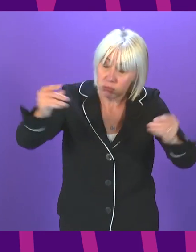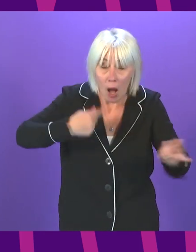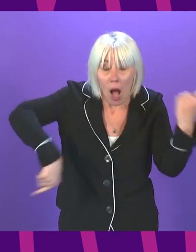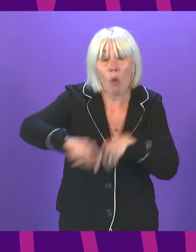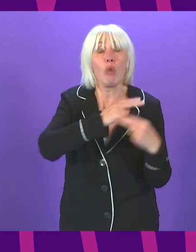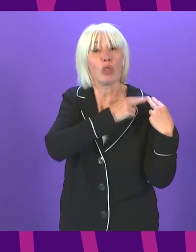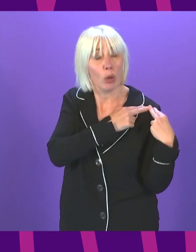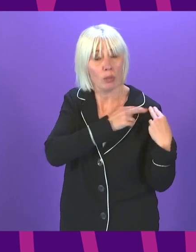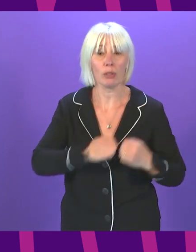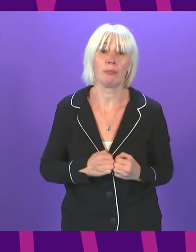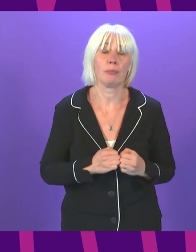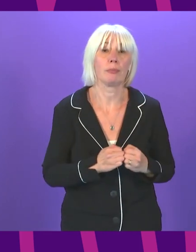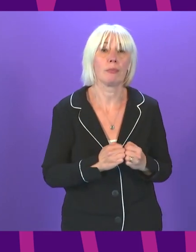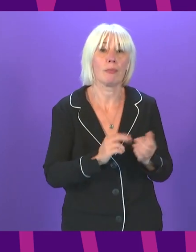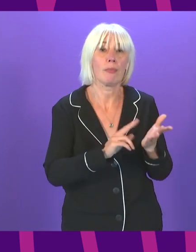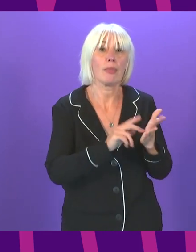Neil Gray.